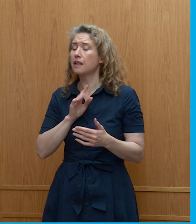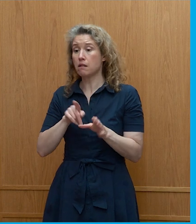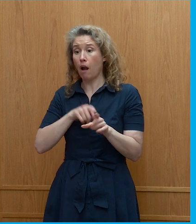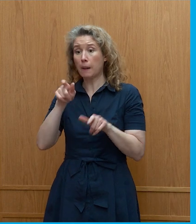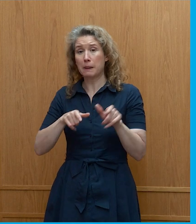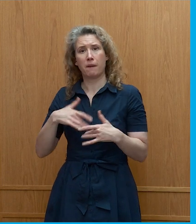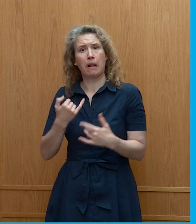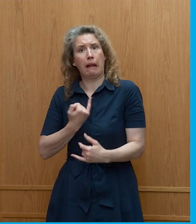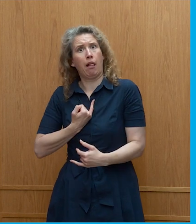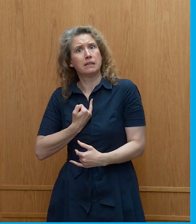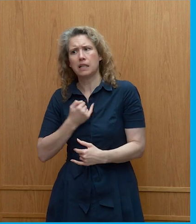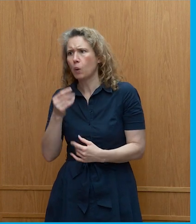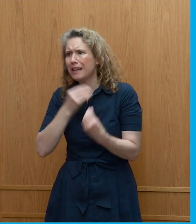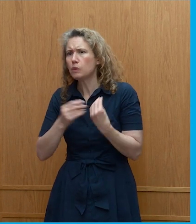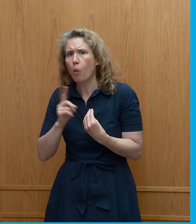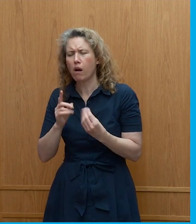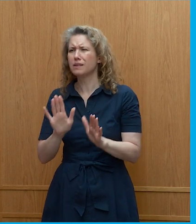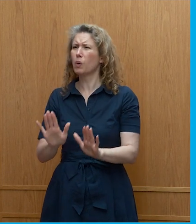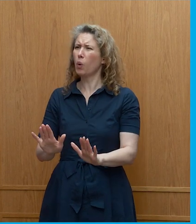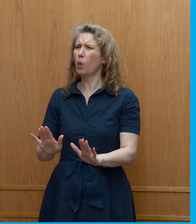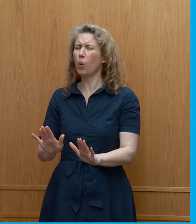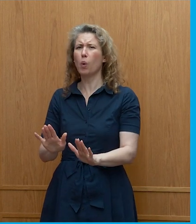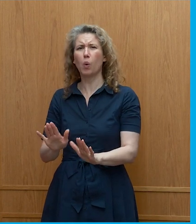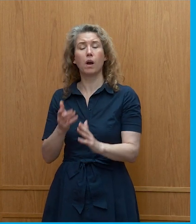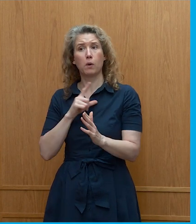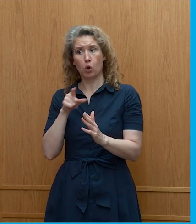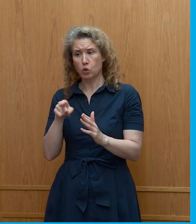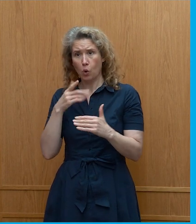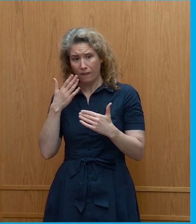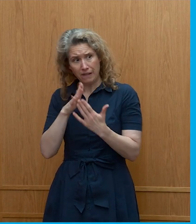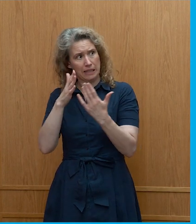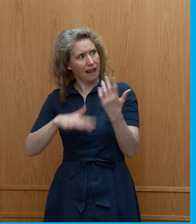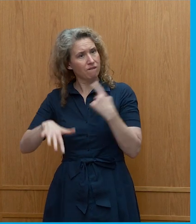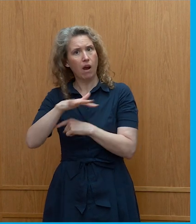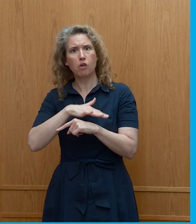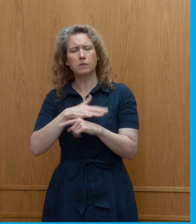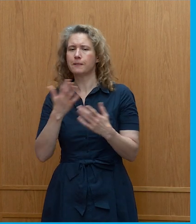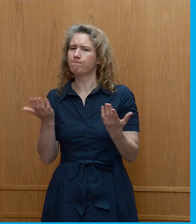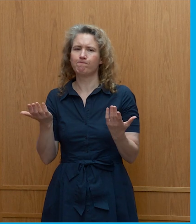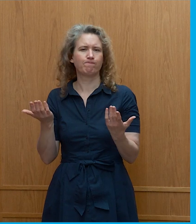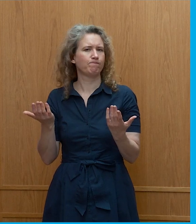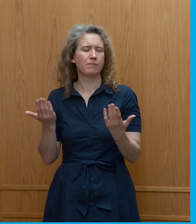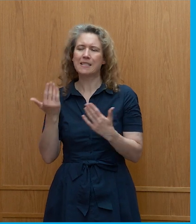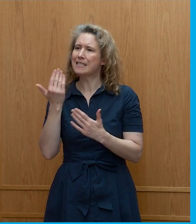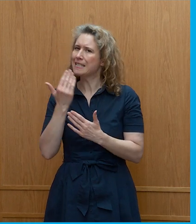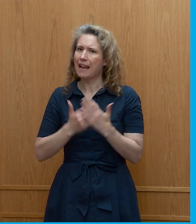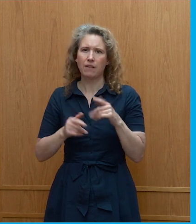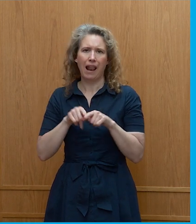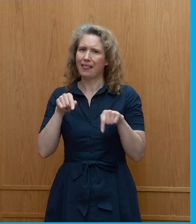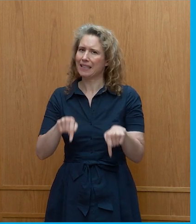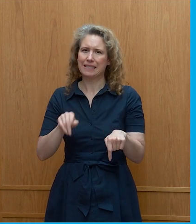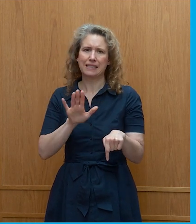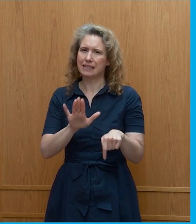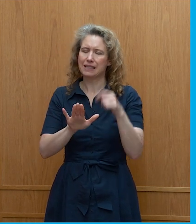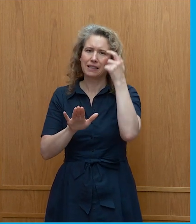people carry about what they eat because they are facing an environment that has never been this way in terms of the